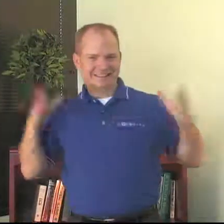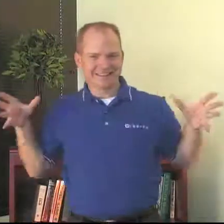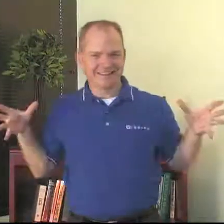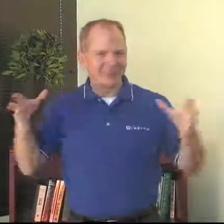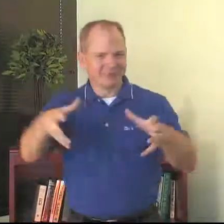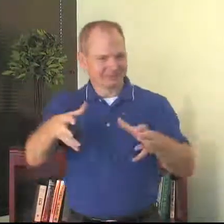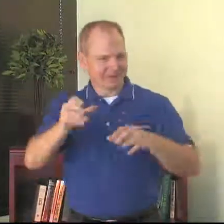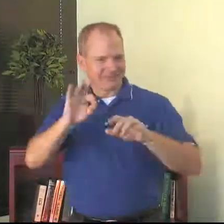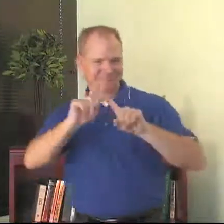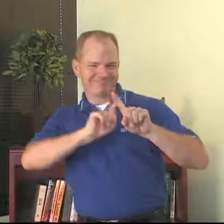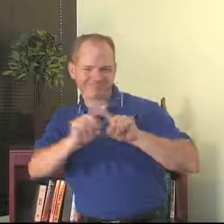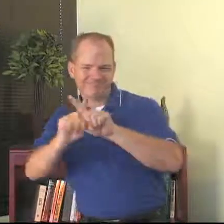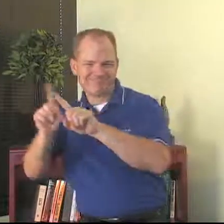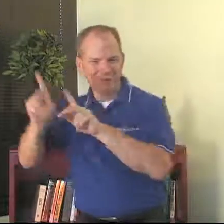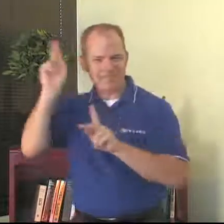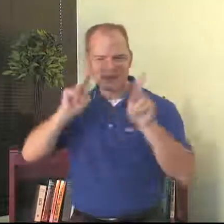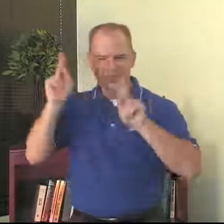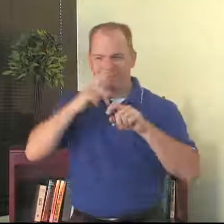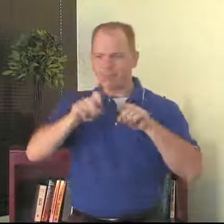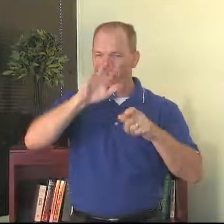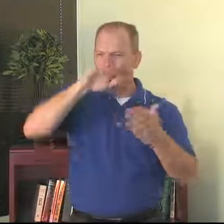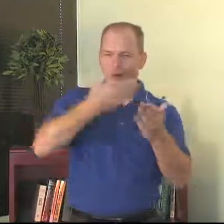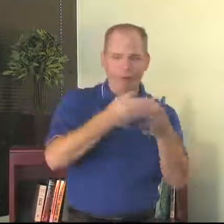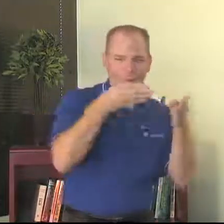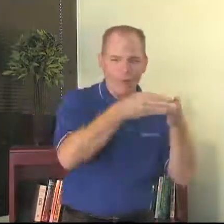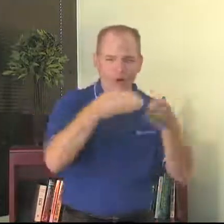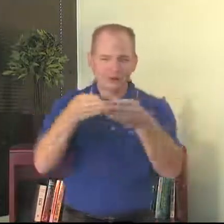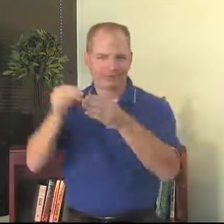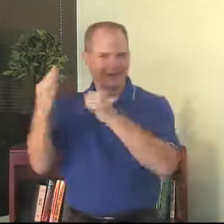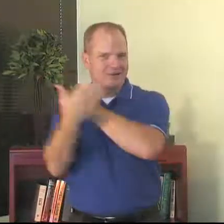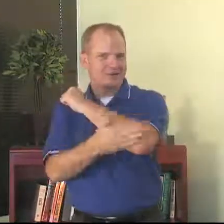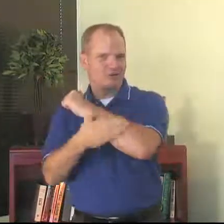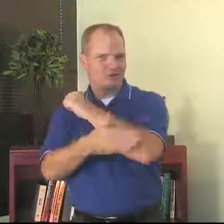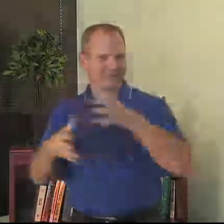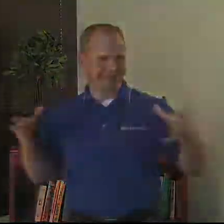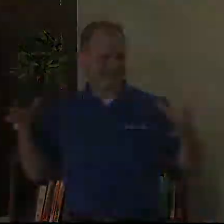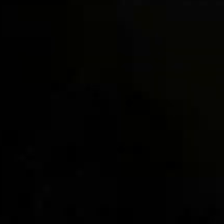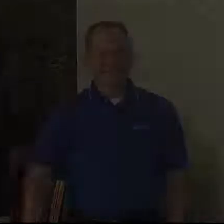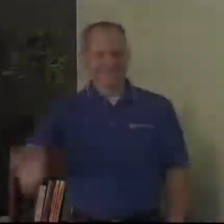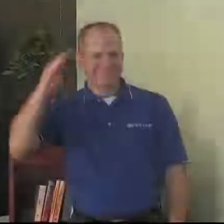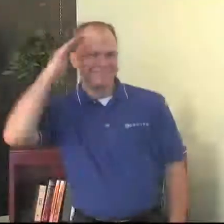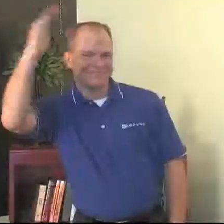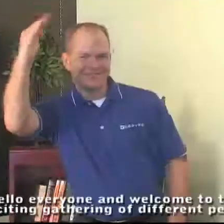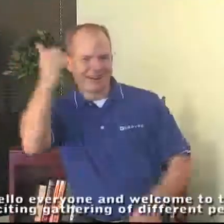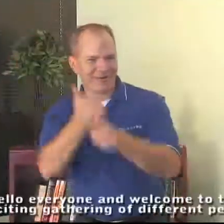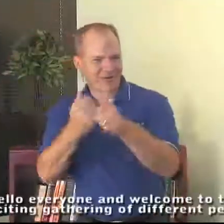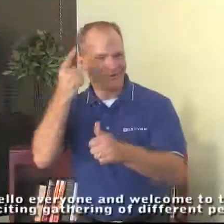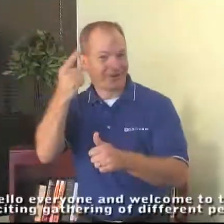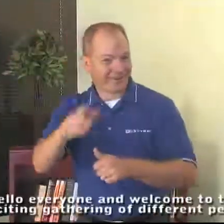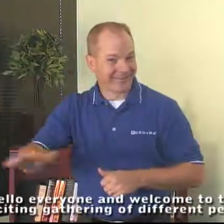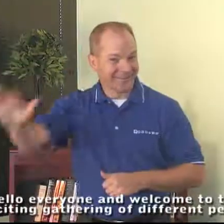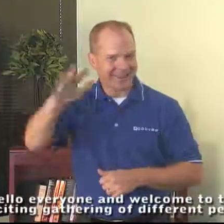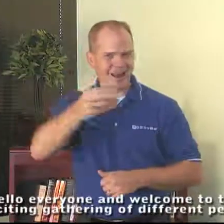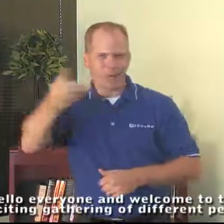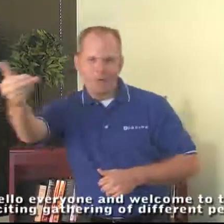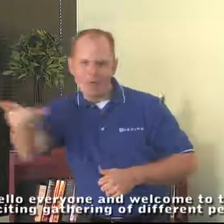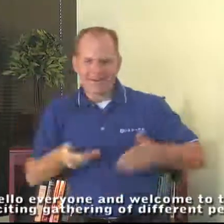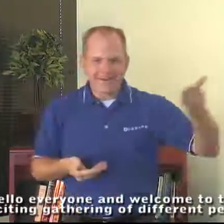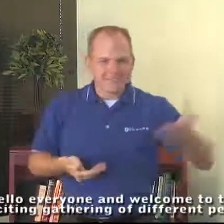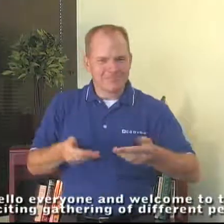Can you understand what the person in the video is trying to communicate? Let's start again. Do you understand now? Can you